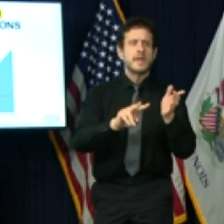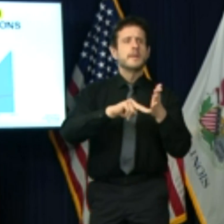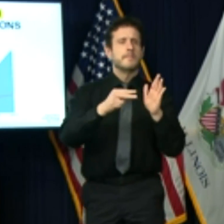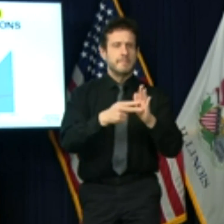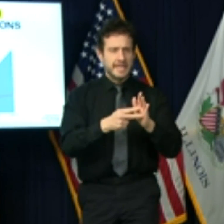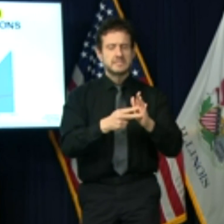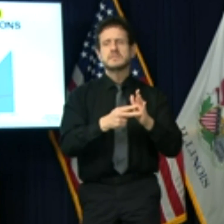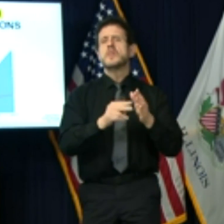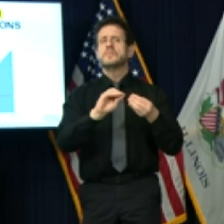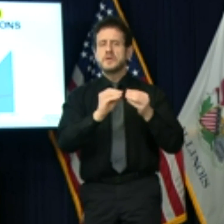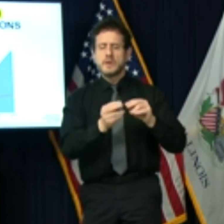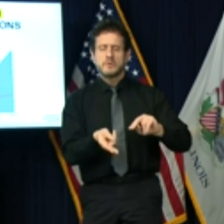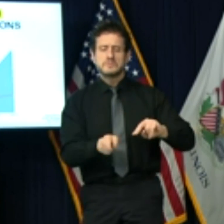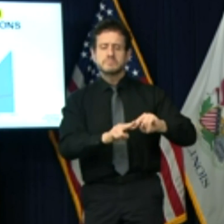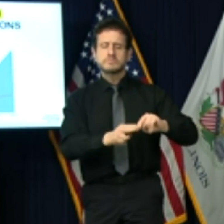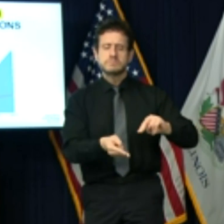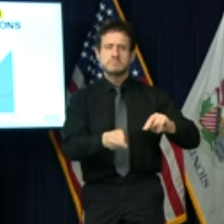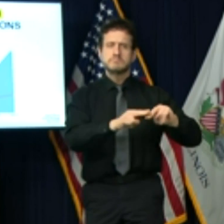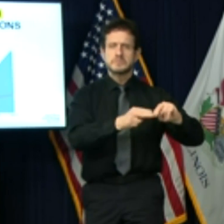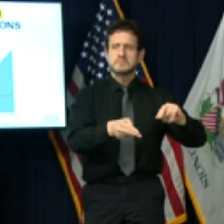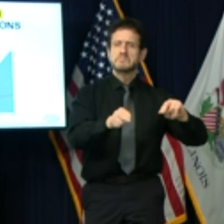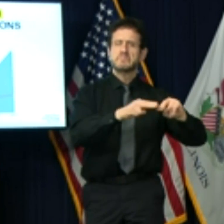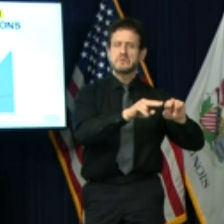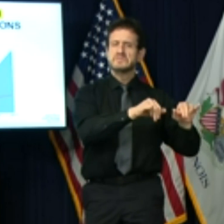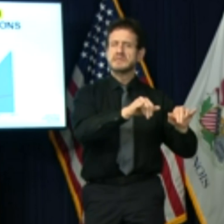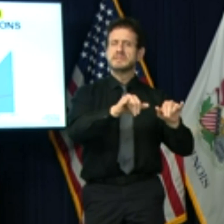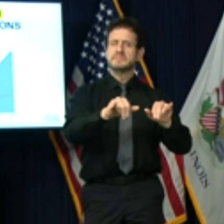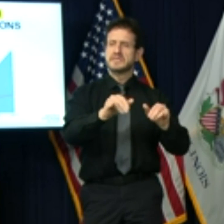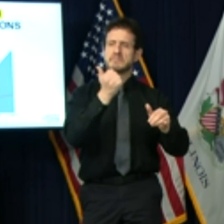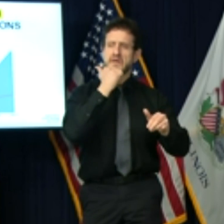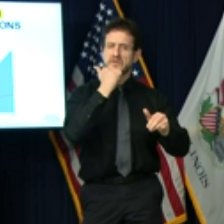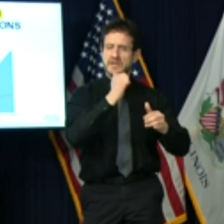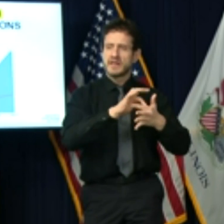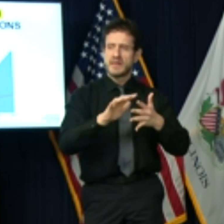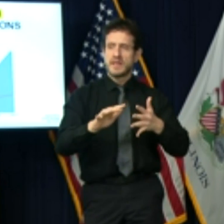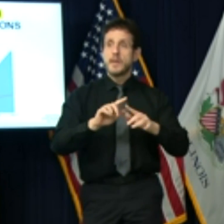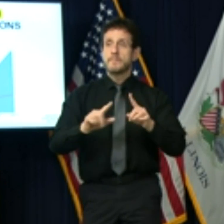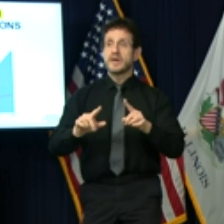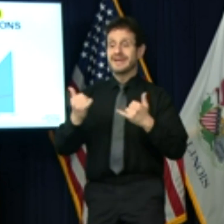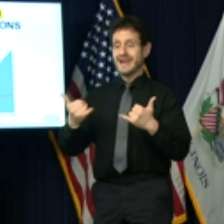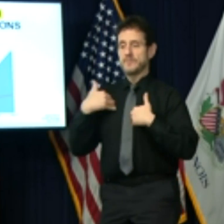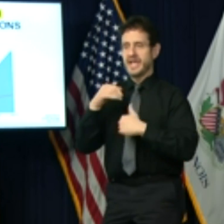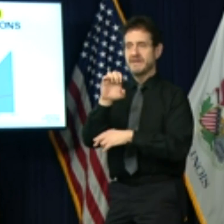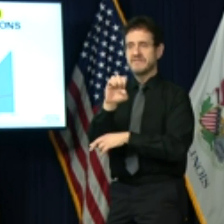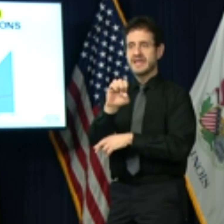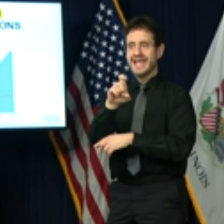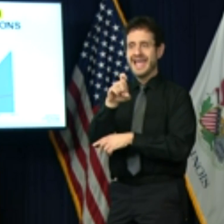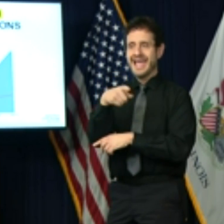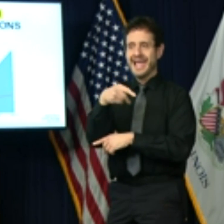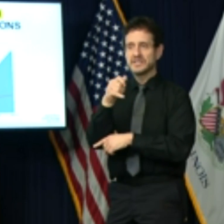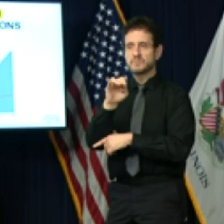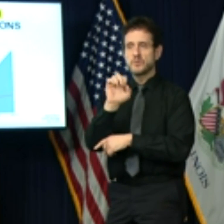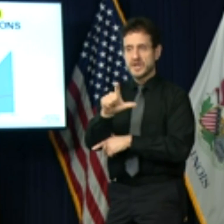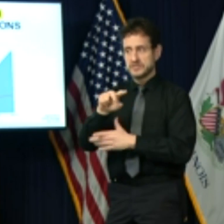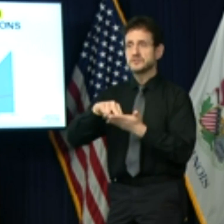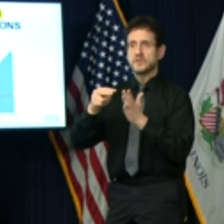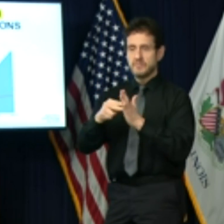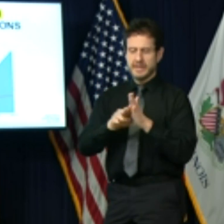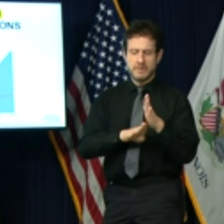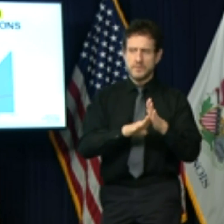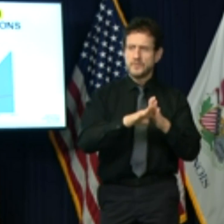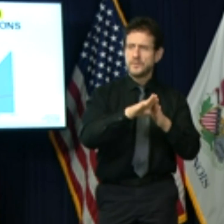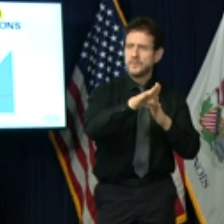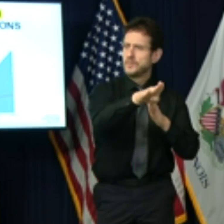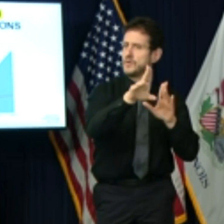same number day over day or week over week, exponential growth is when daily or weekly